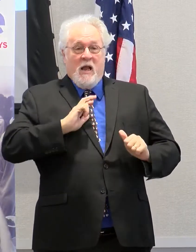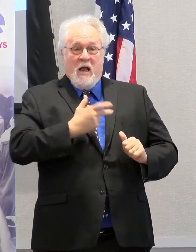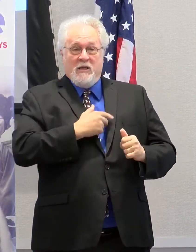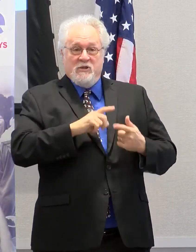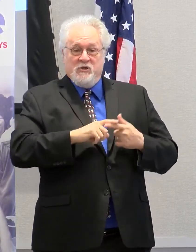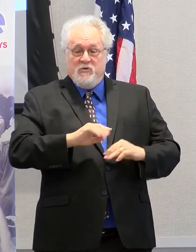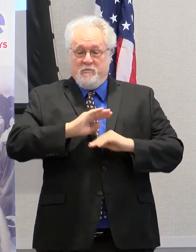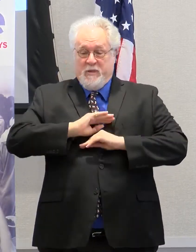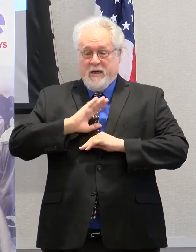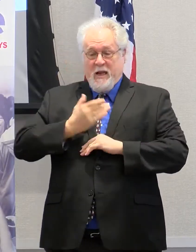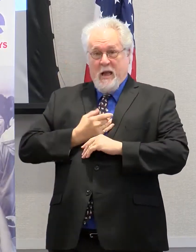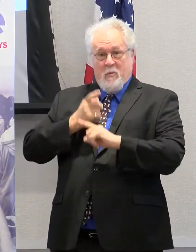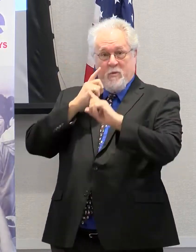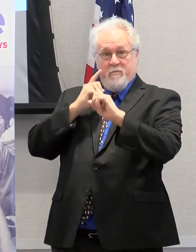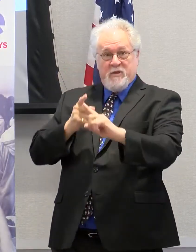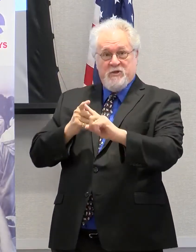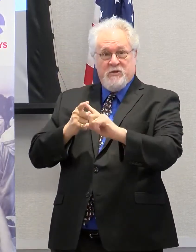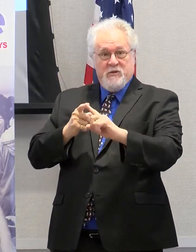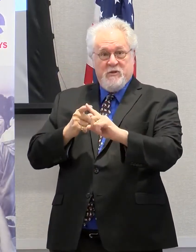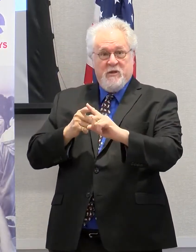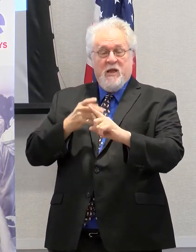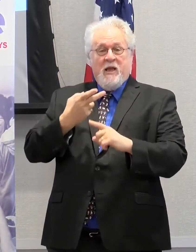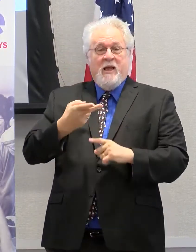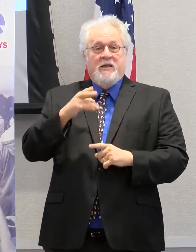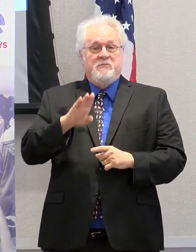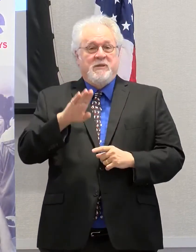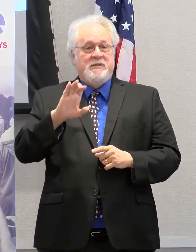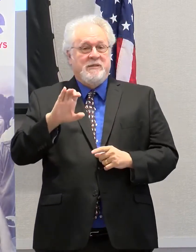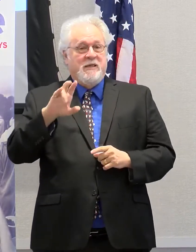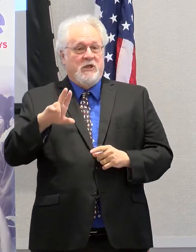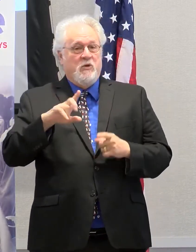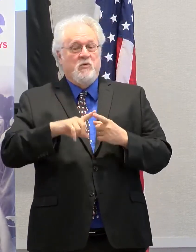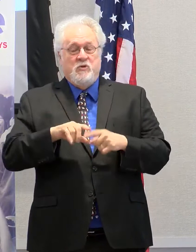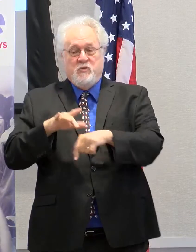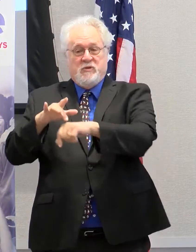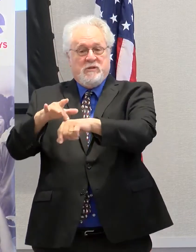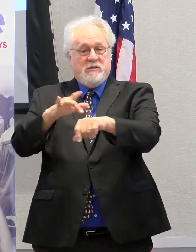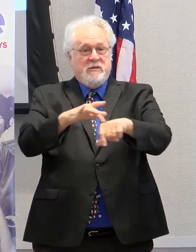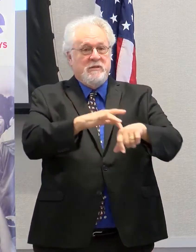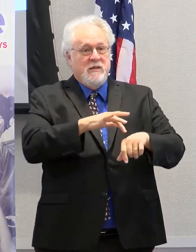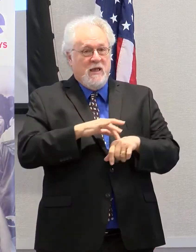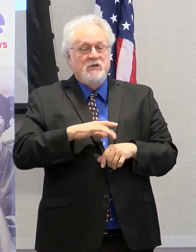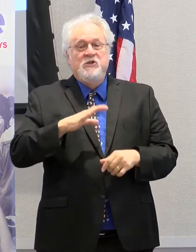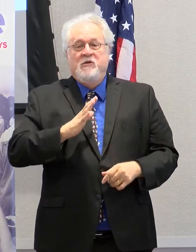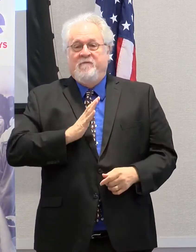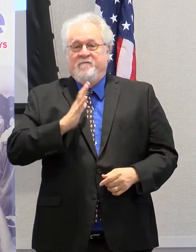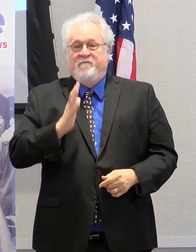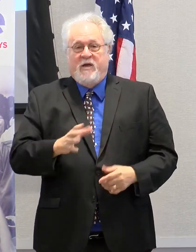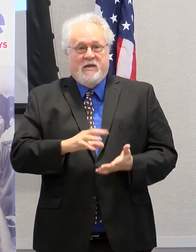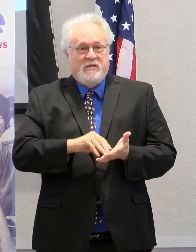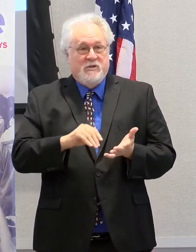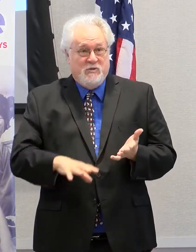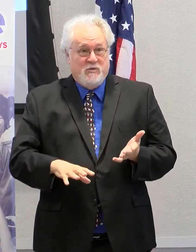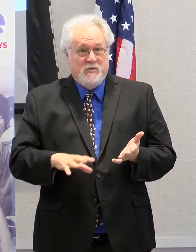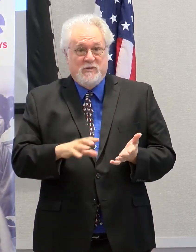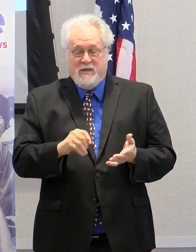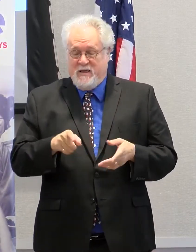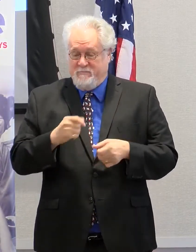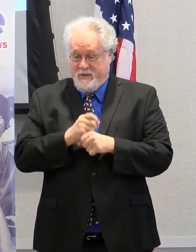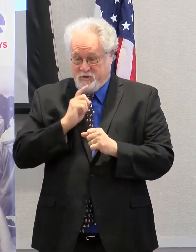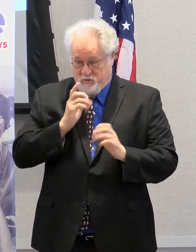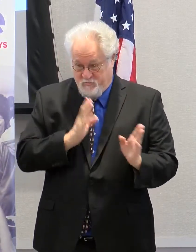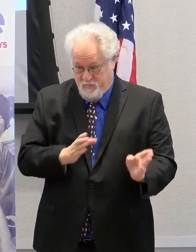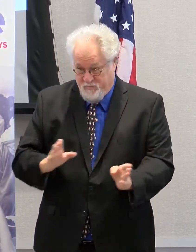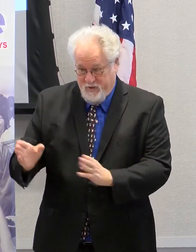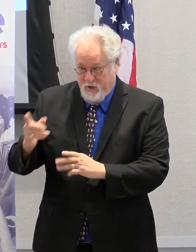fulfill our mission as an HBCU to be able to touch, to find students, and ensure that they are prepared